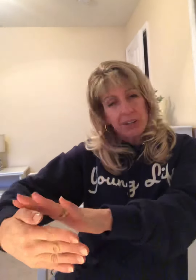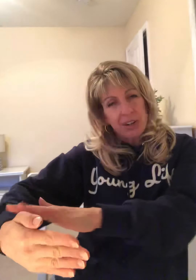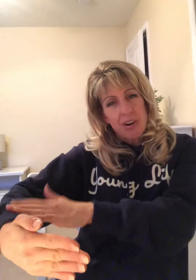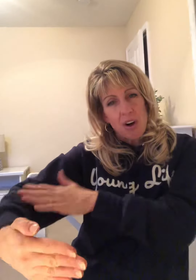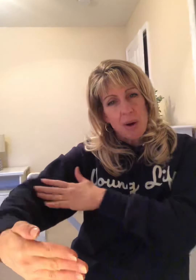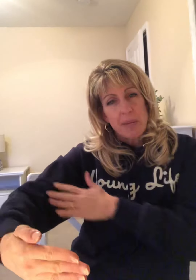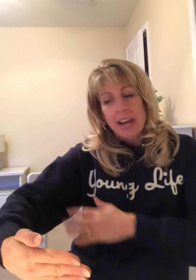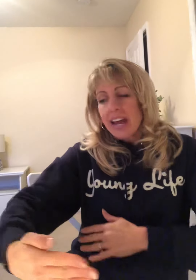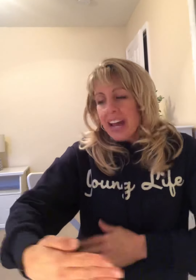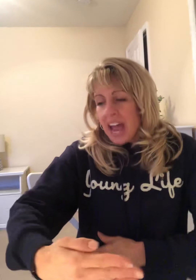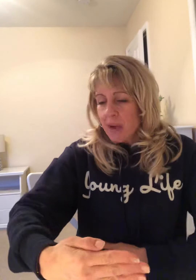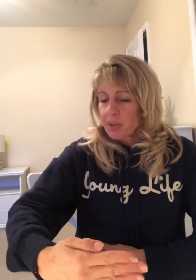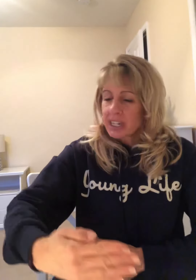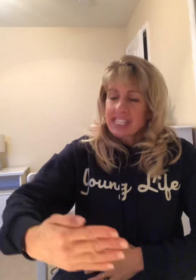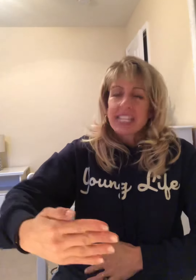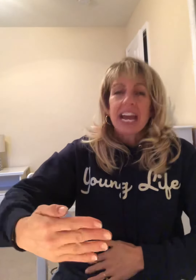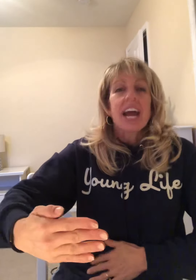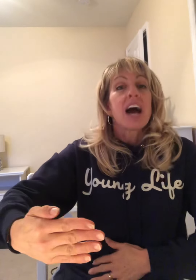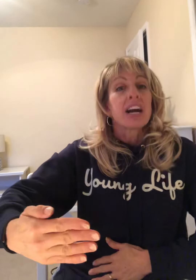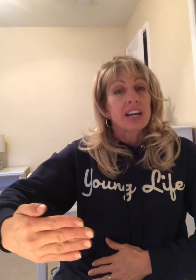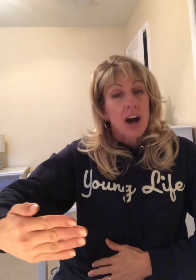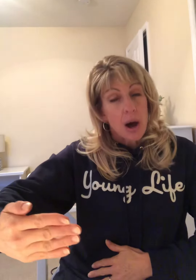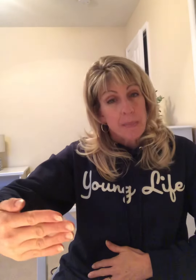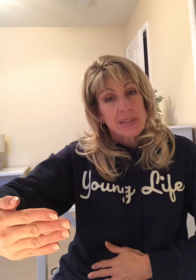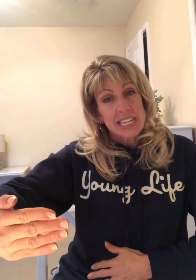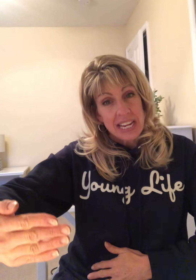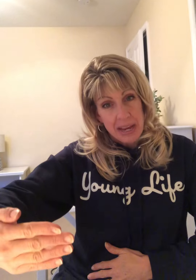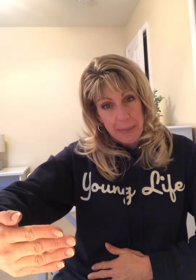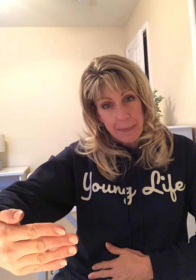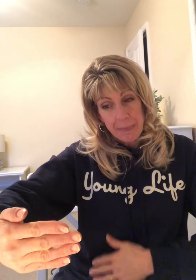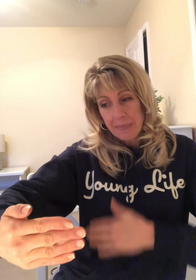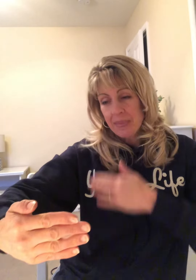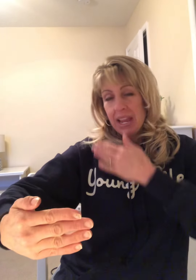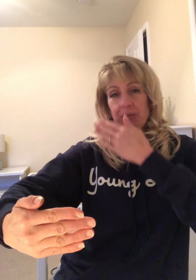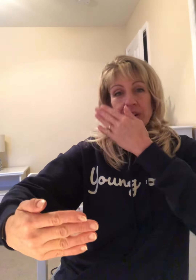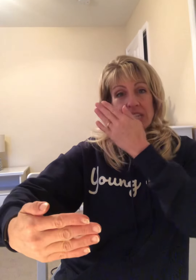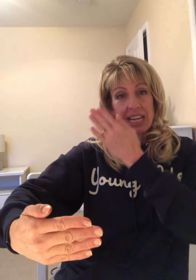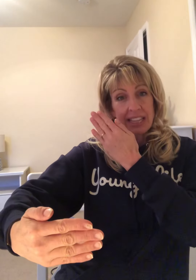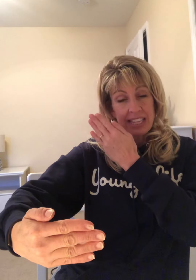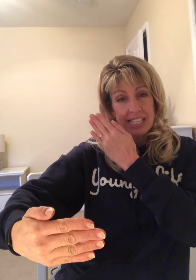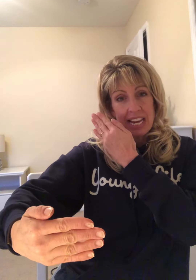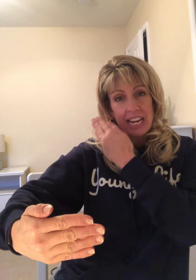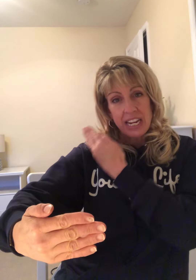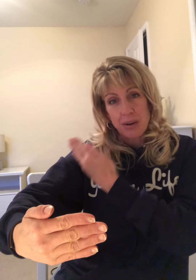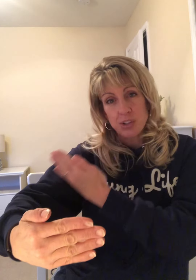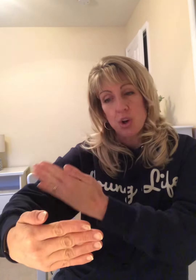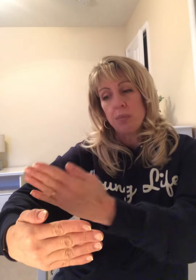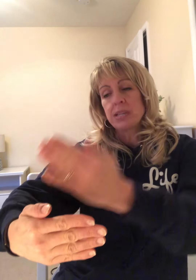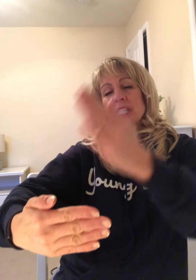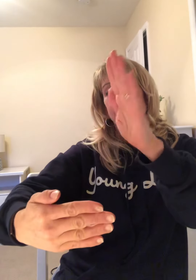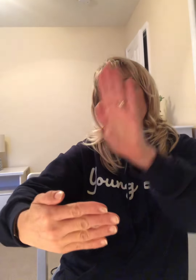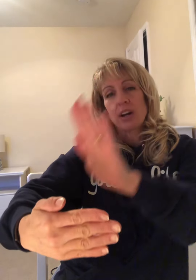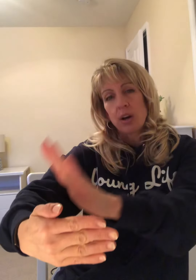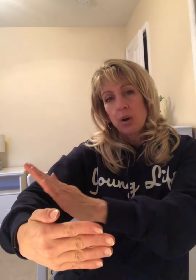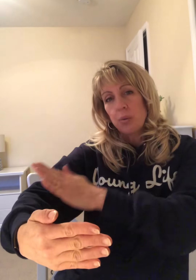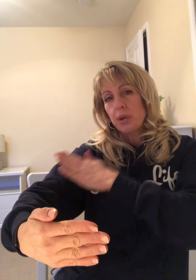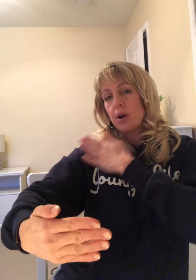in our arm. And we're going to say, come to Him. And we're going to take this hand. And it's almost like we are